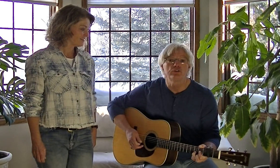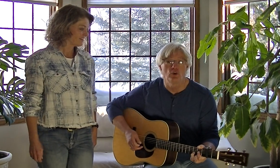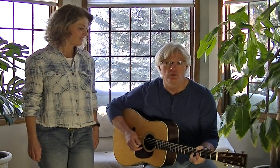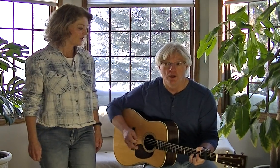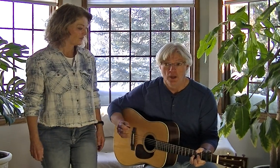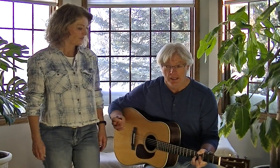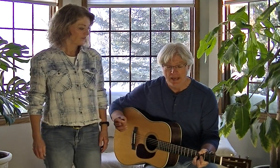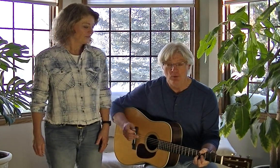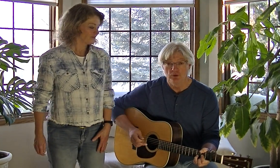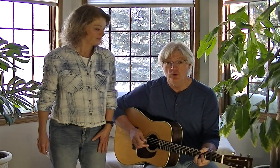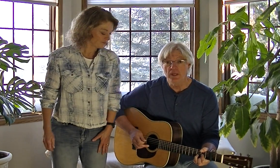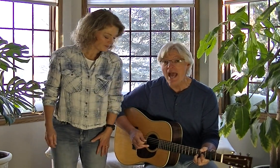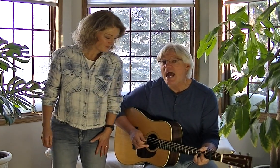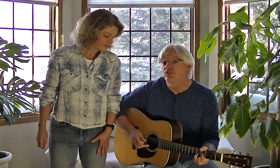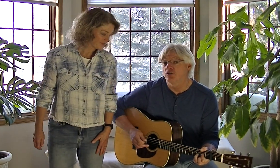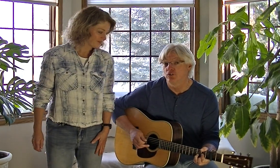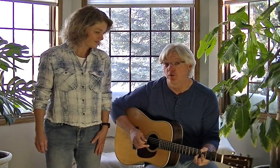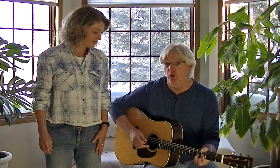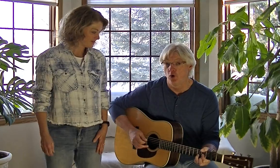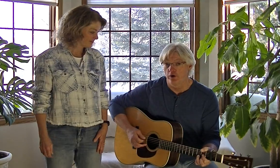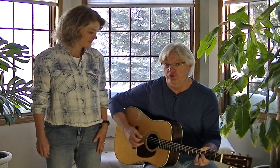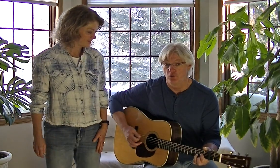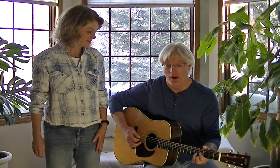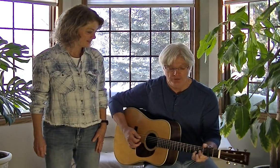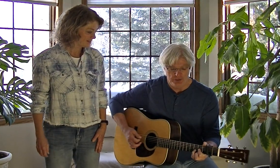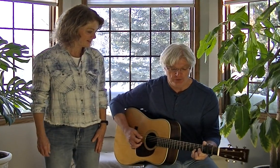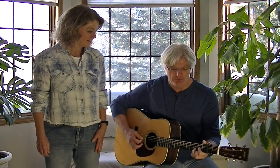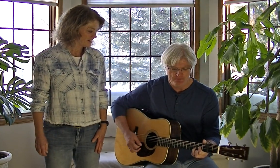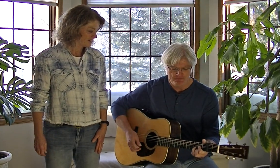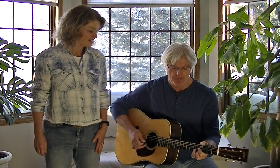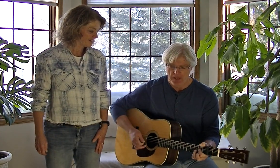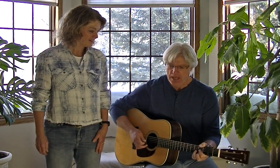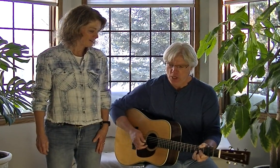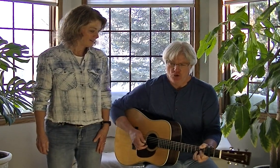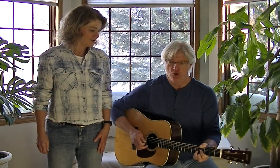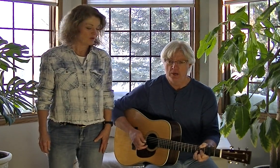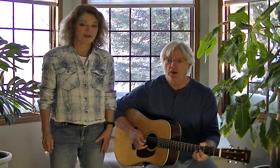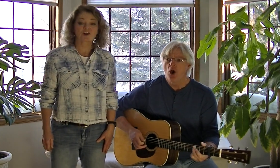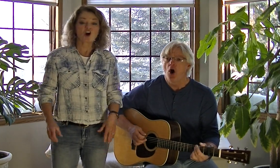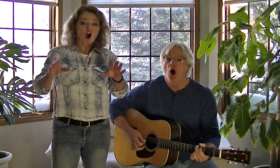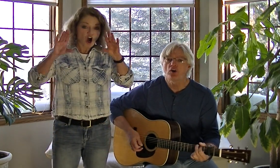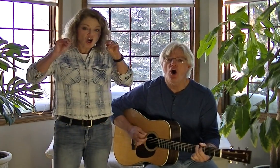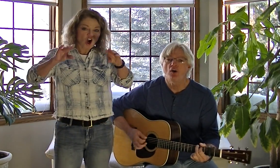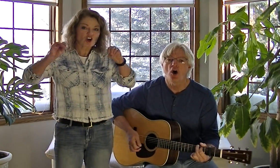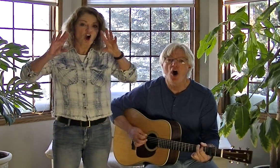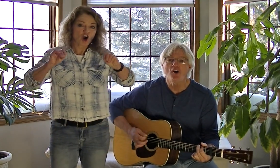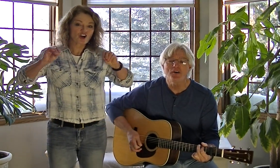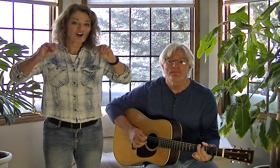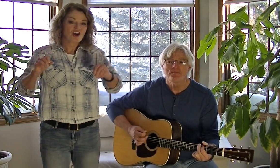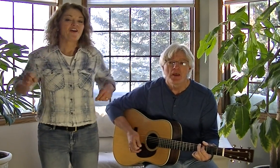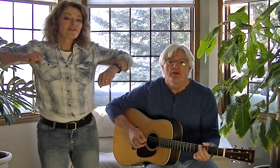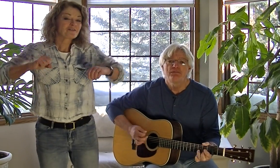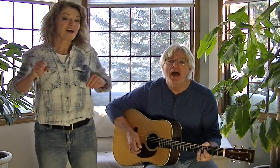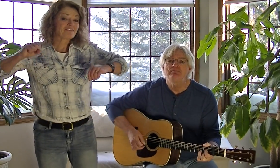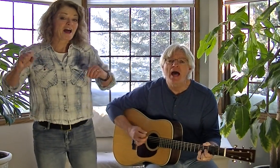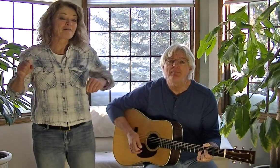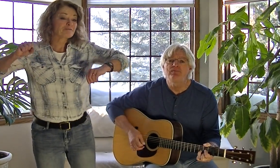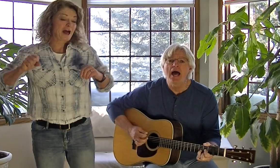goes. Kim will do the actions for the chorus, so watch this. You hear honk honk honk, flap flap flap,